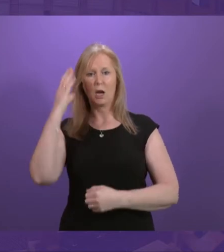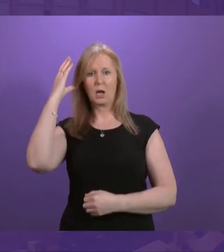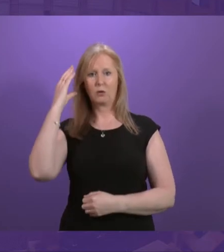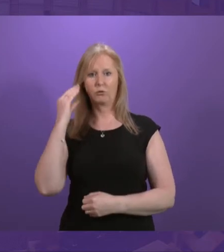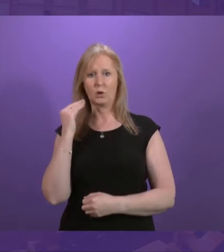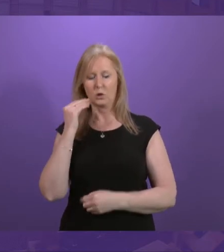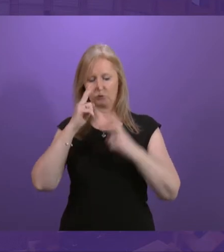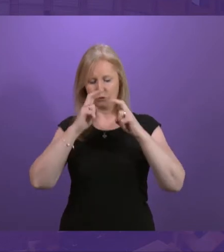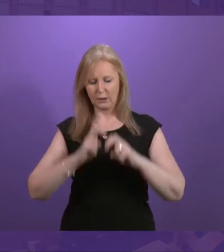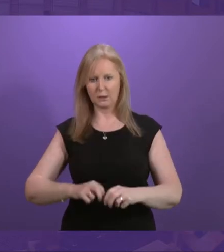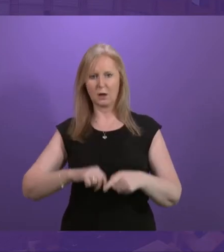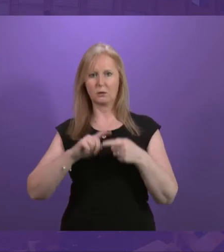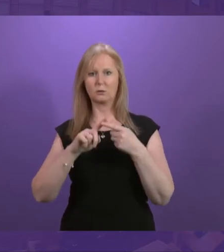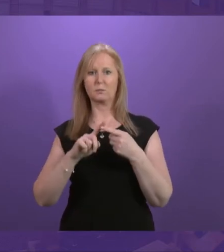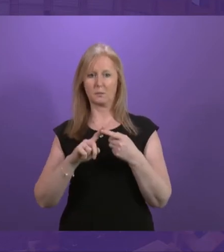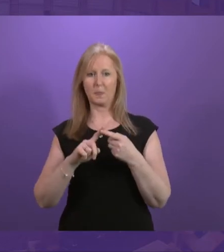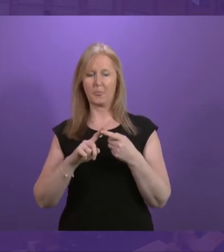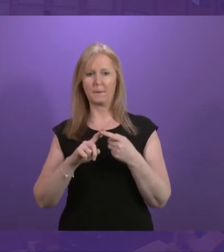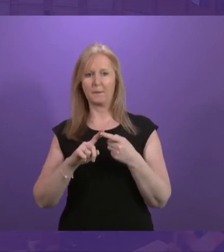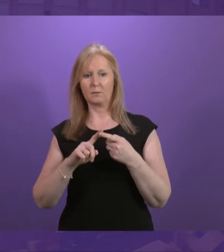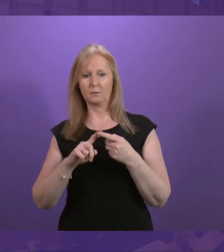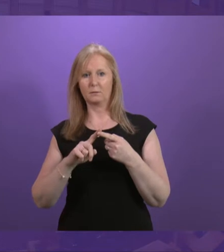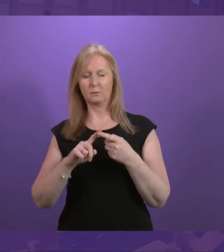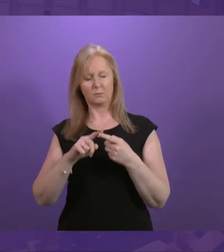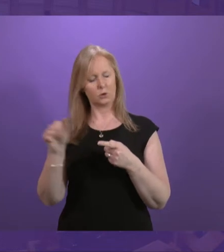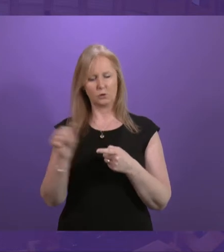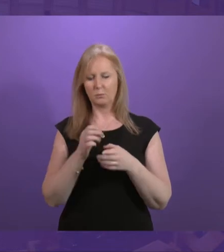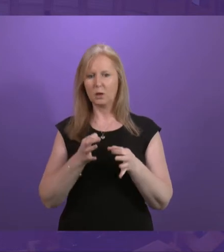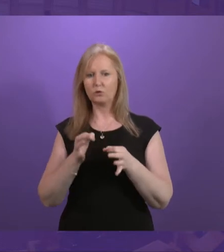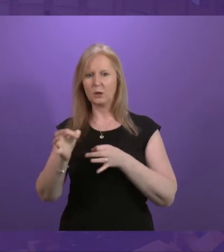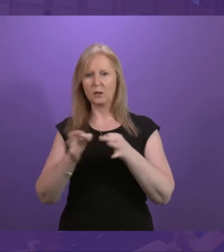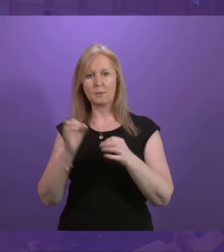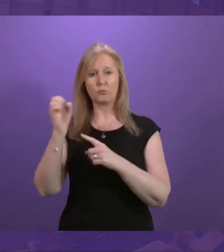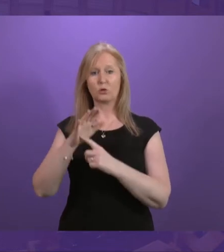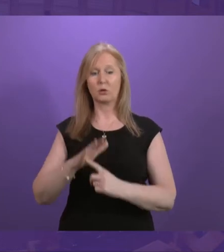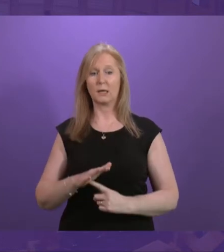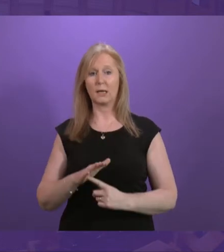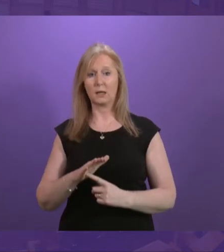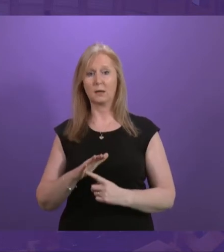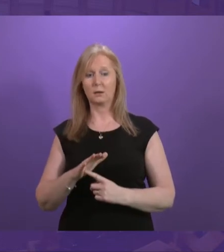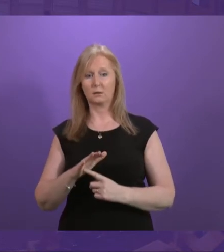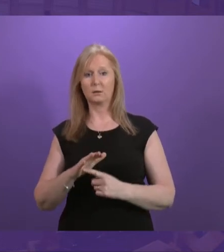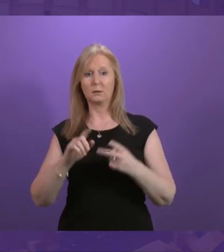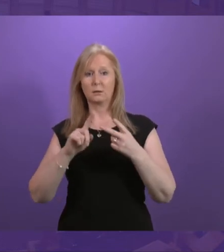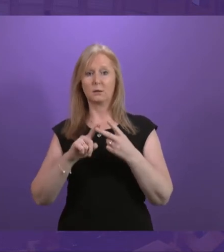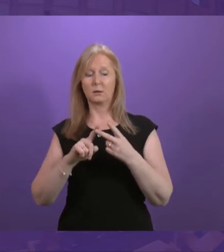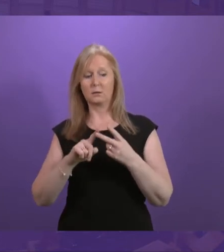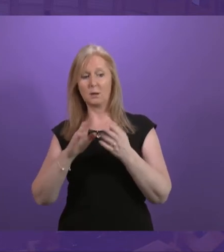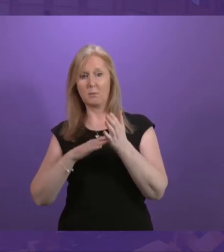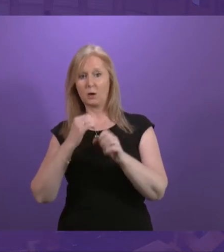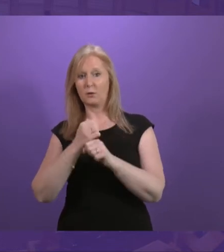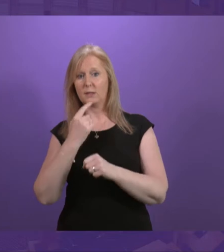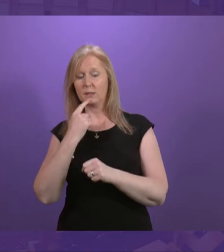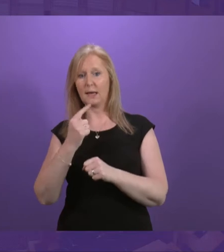research. The ask was that that was to be a strategic priority. How the number, as Mark Griffin said, of